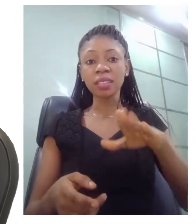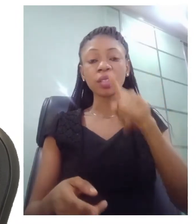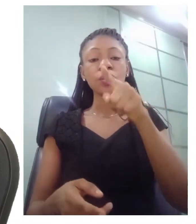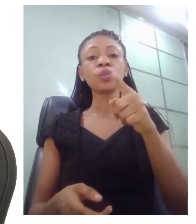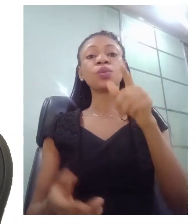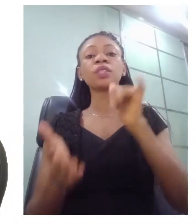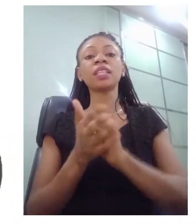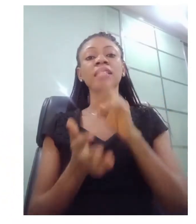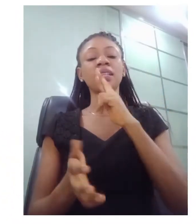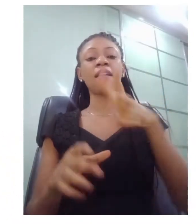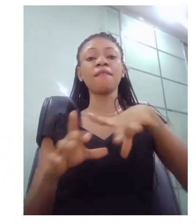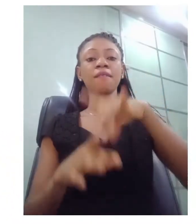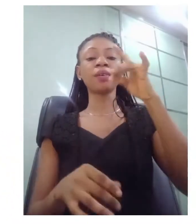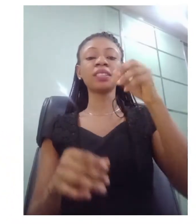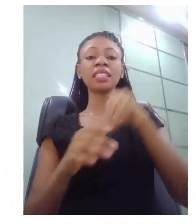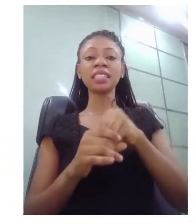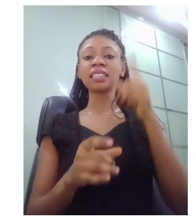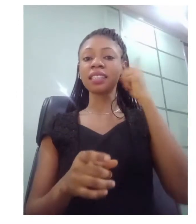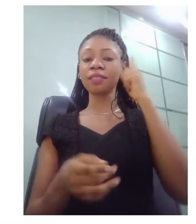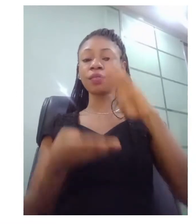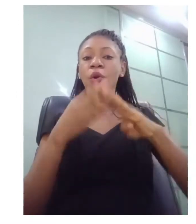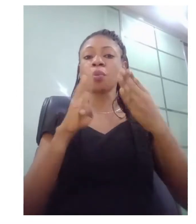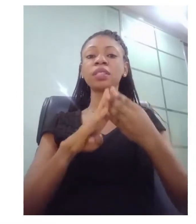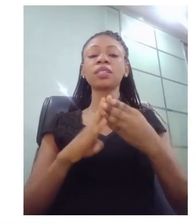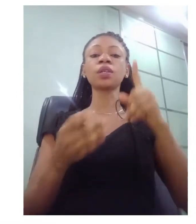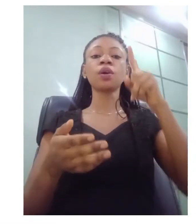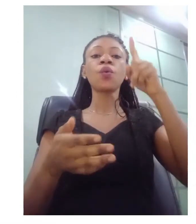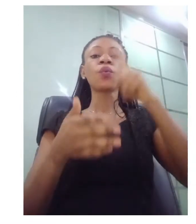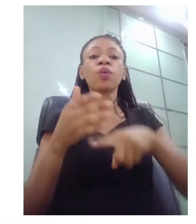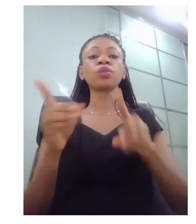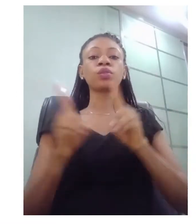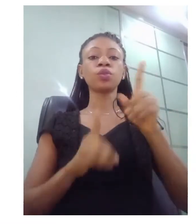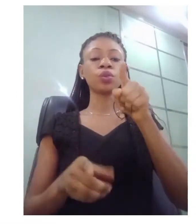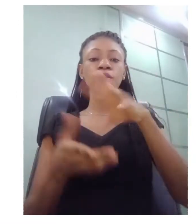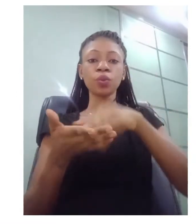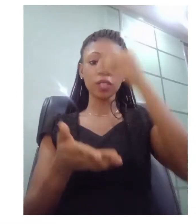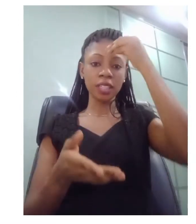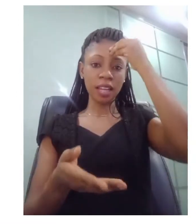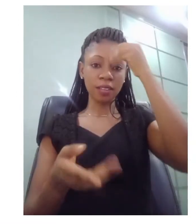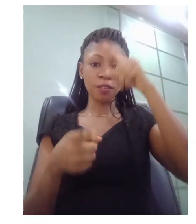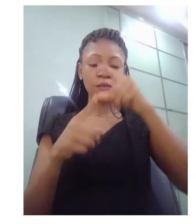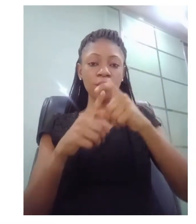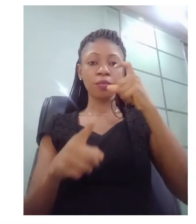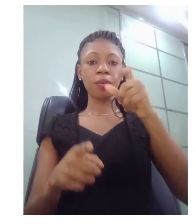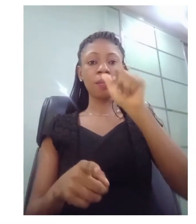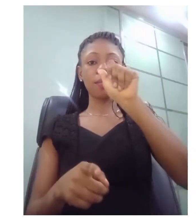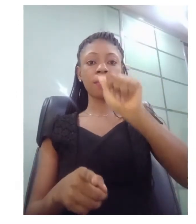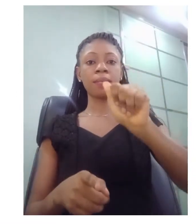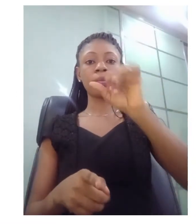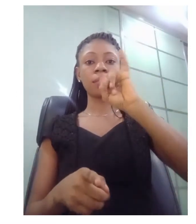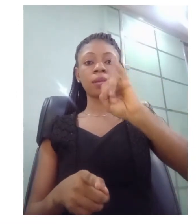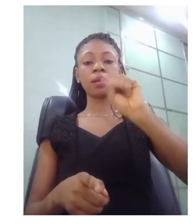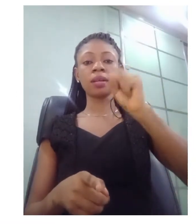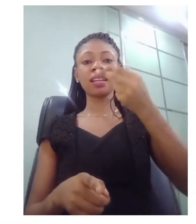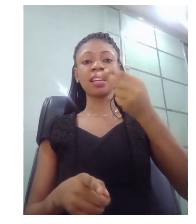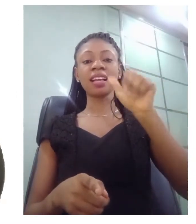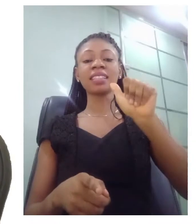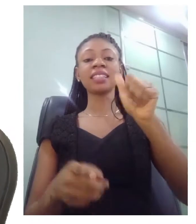from Aisha's story? Is it not important to introduce a deaf child